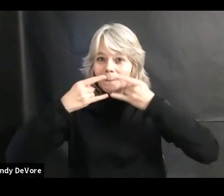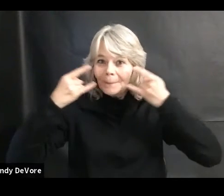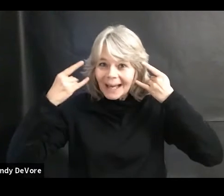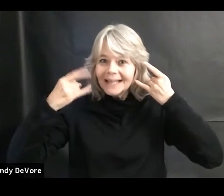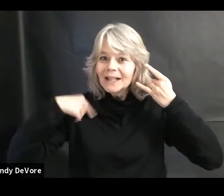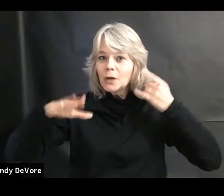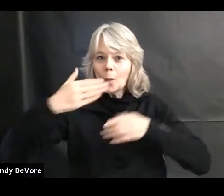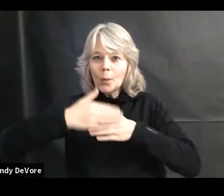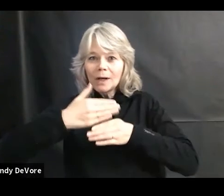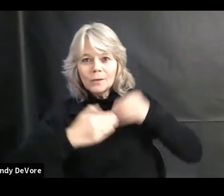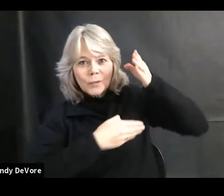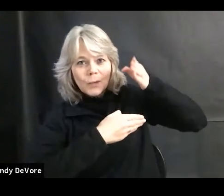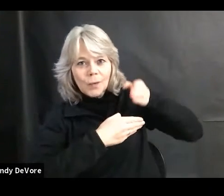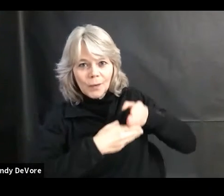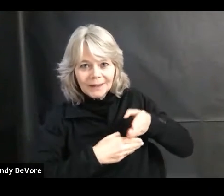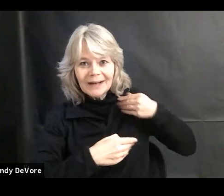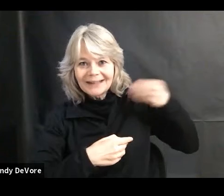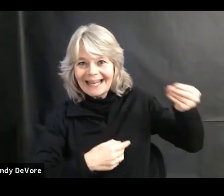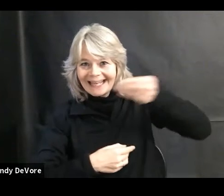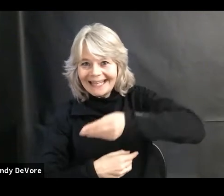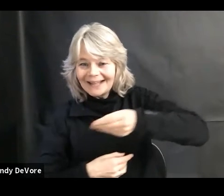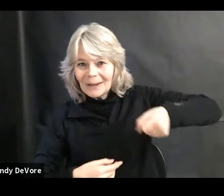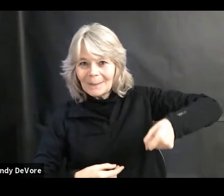And we have enough bags for 40 households.